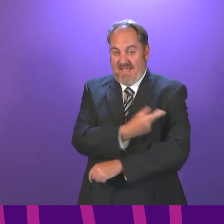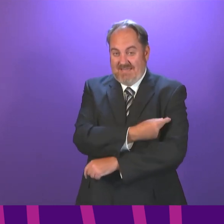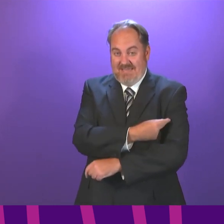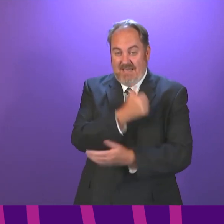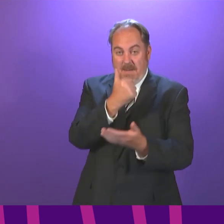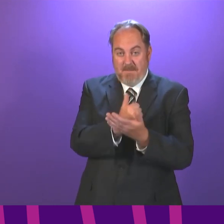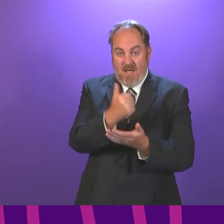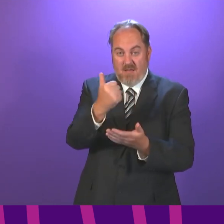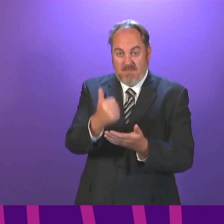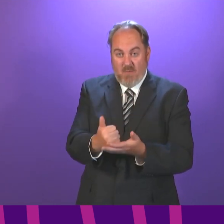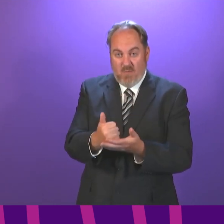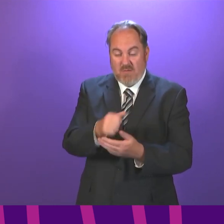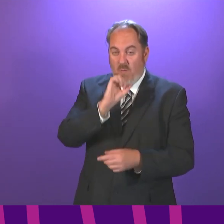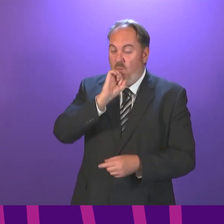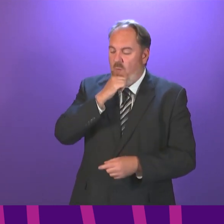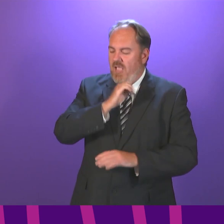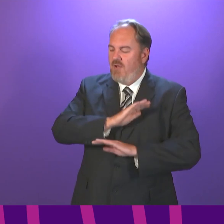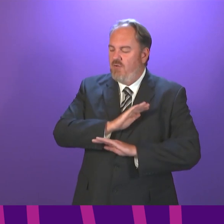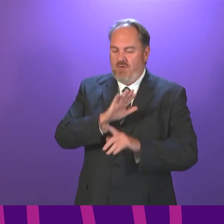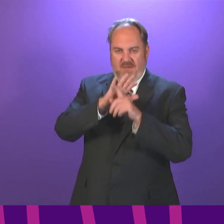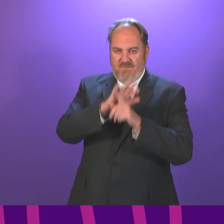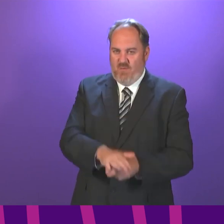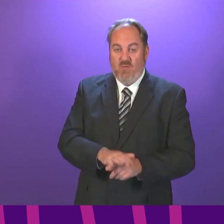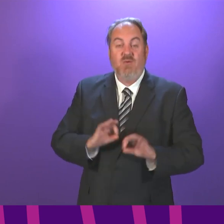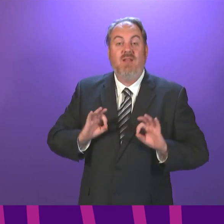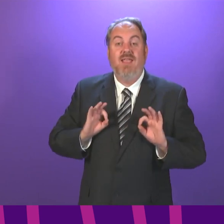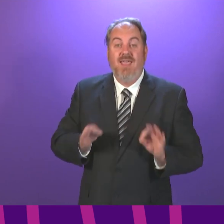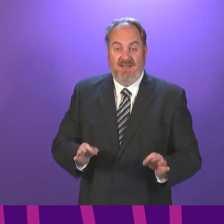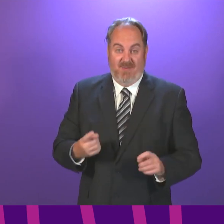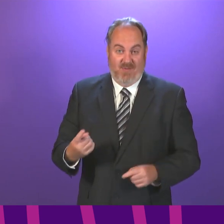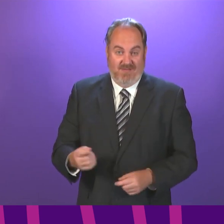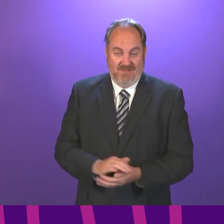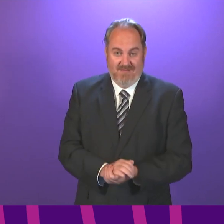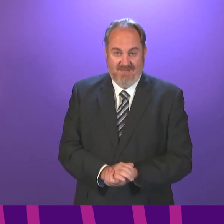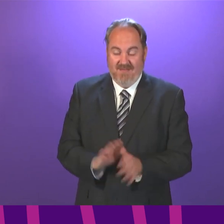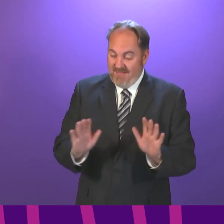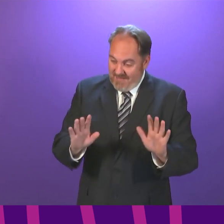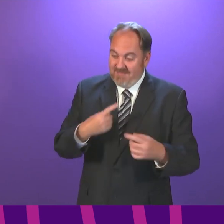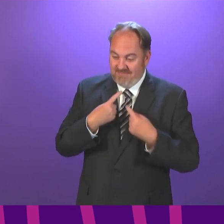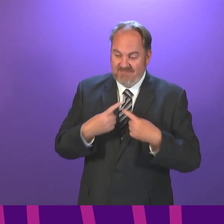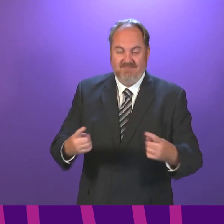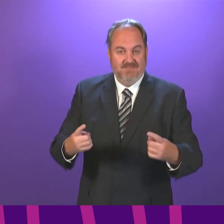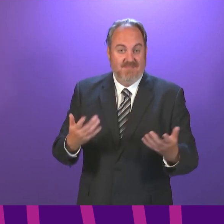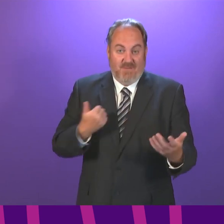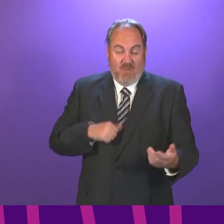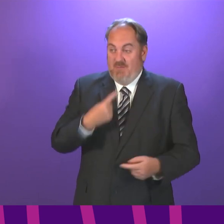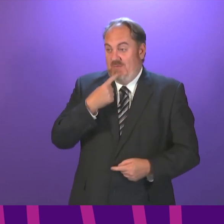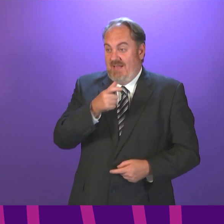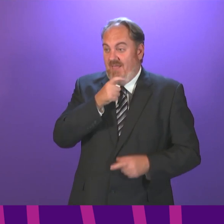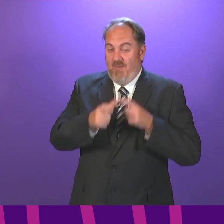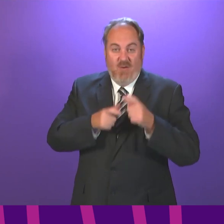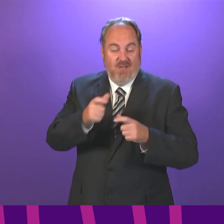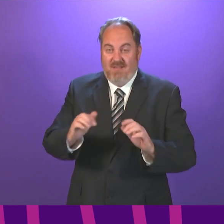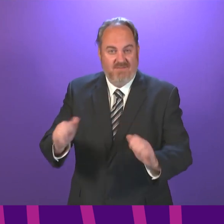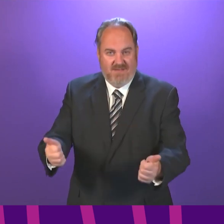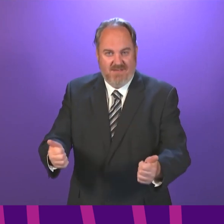I will not repeat everything I have said about my scepticism and healthy degree of caution about them, because people have heard me say it. But,